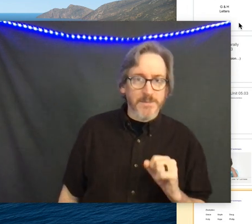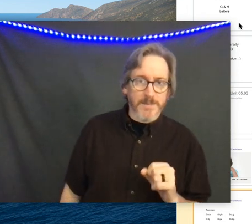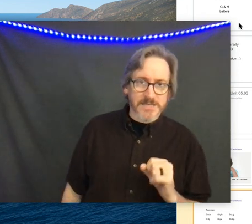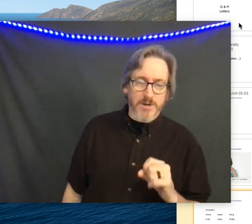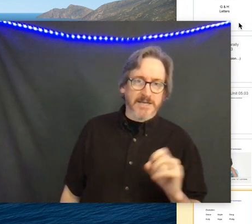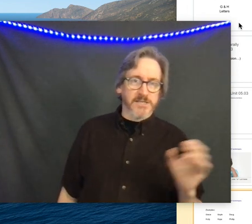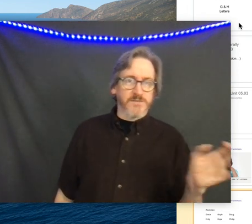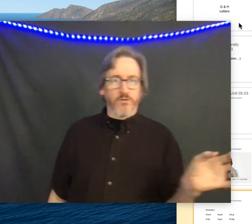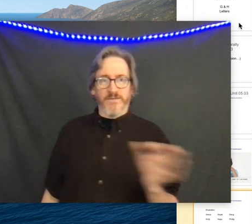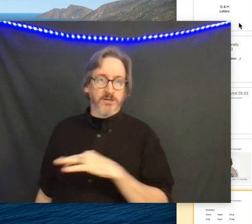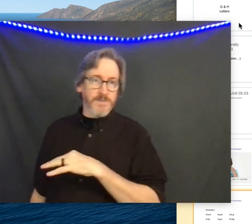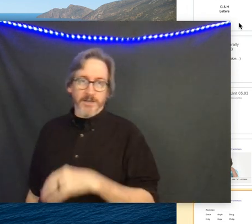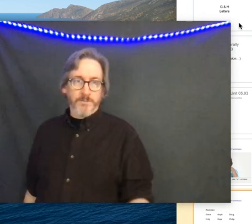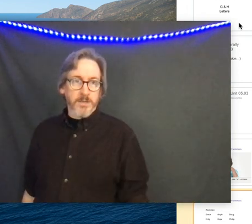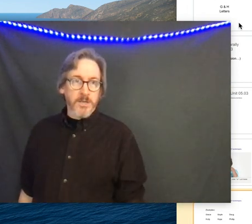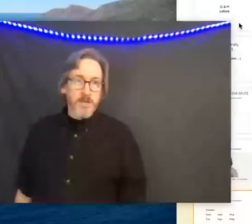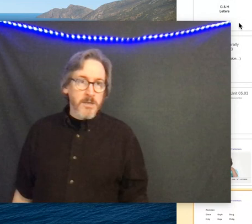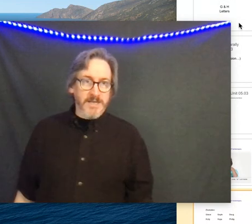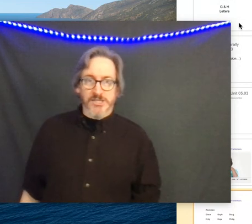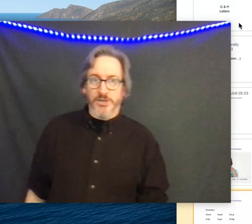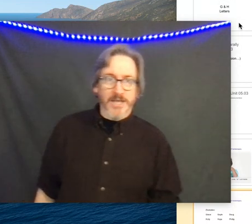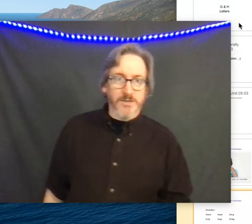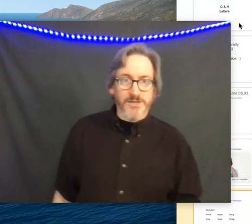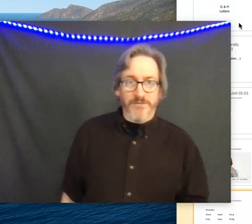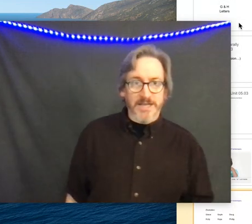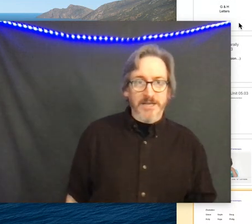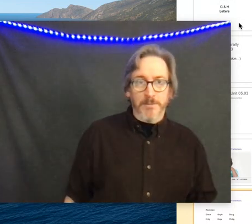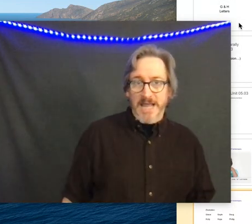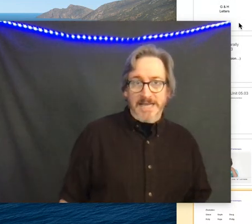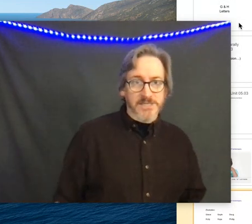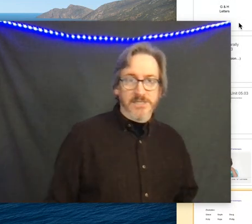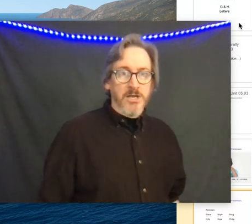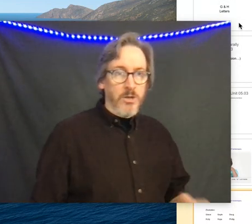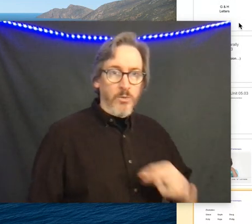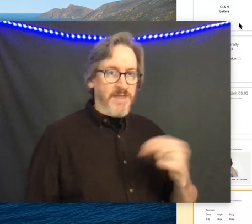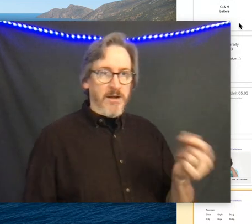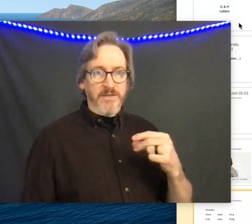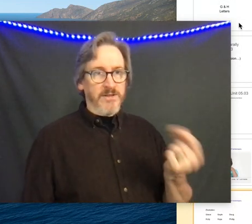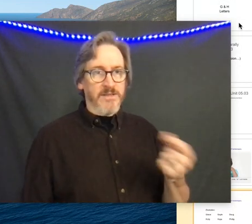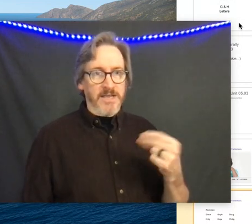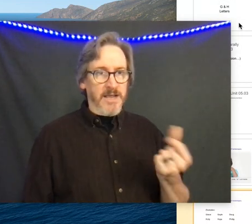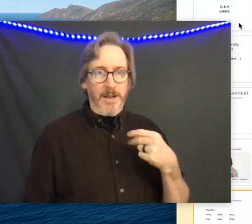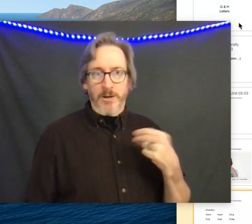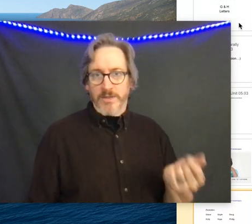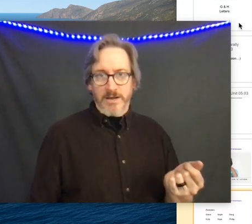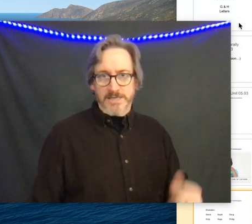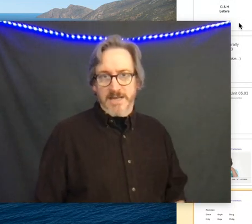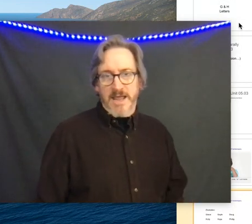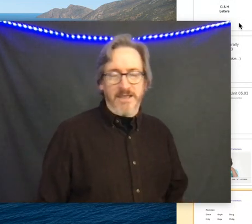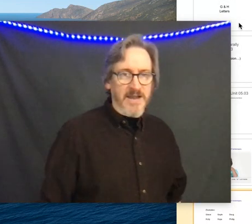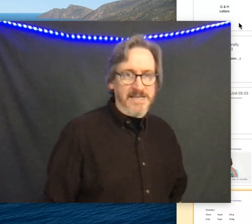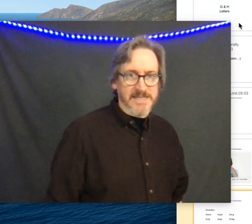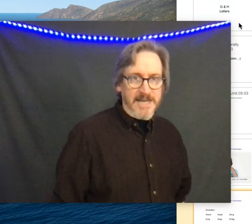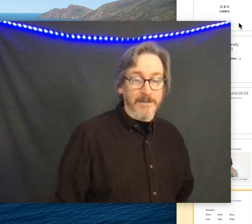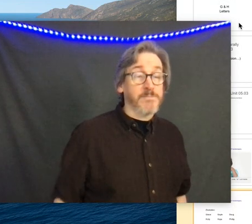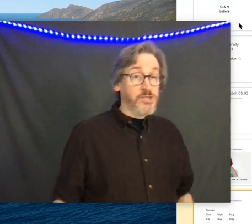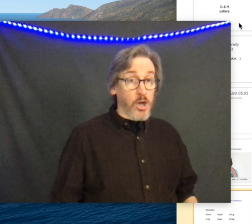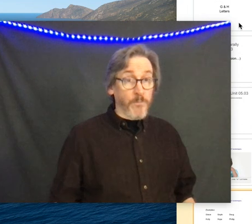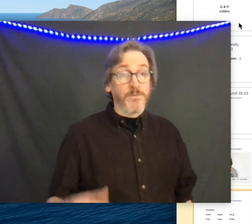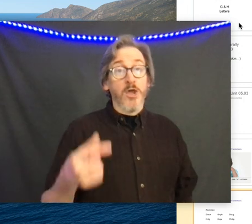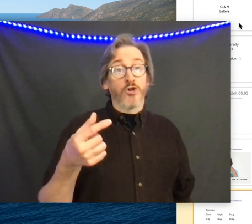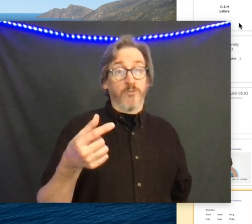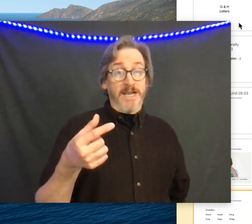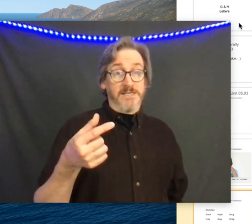the best it's some of the best practice for fingerspelling because you get used to filling in the blanks without even thinking about it without is even hesitating